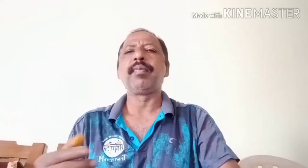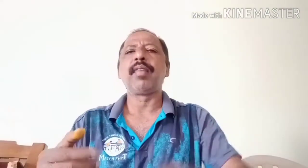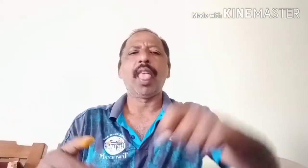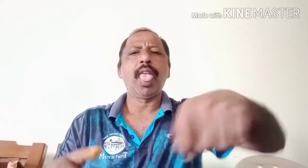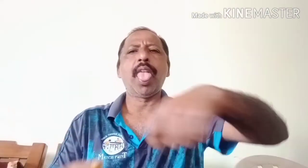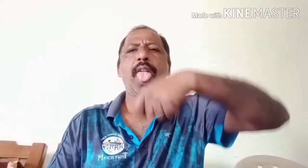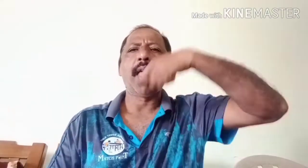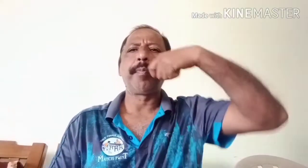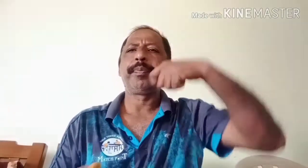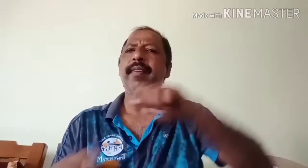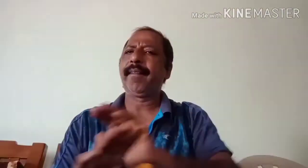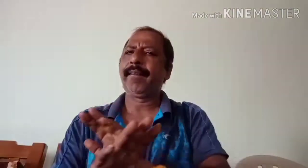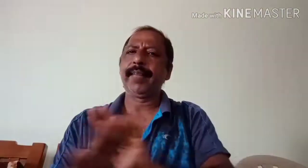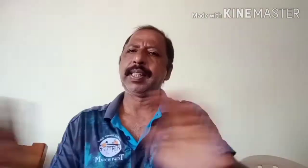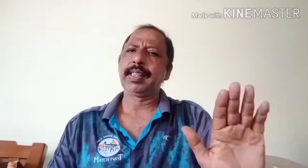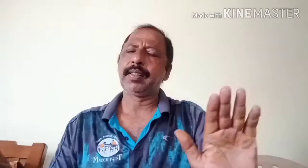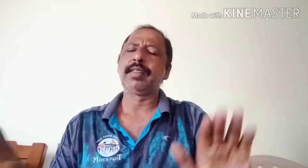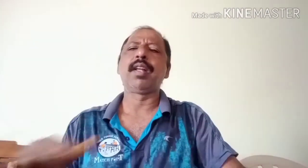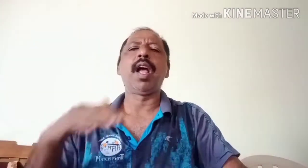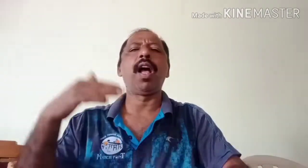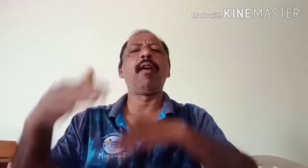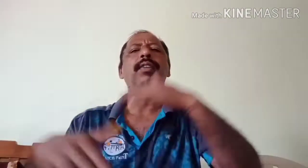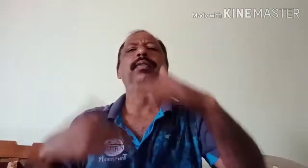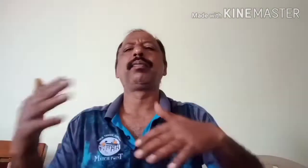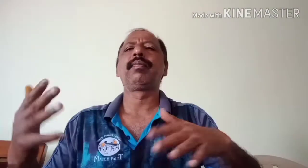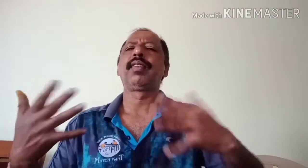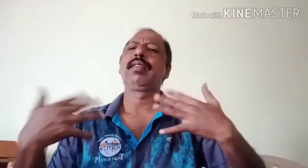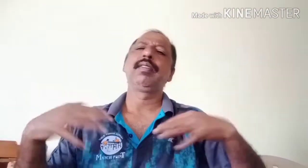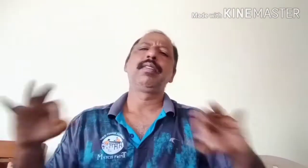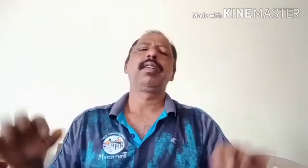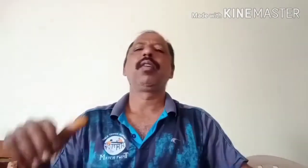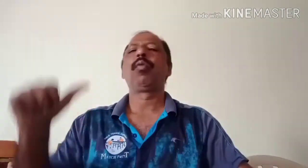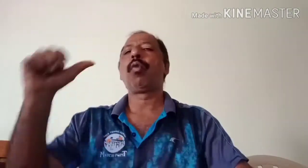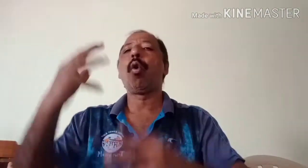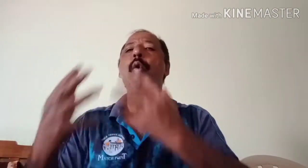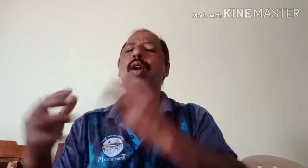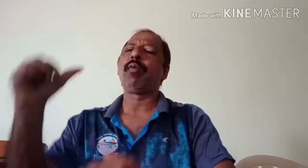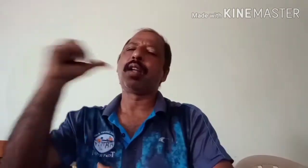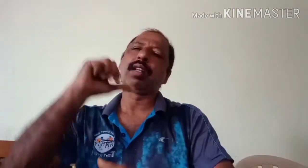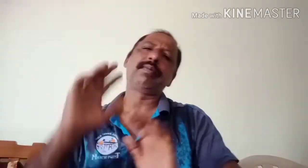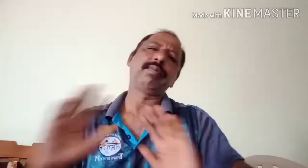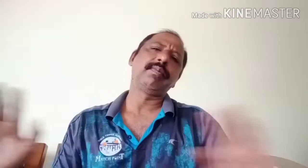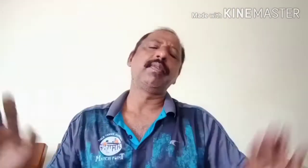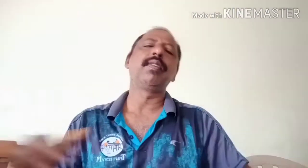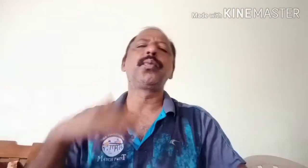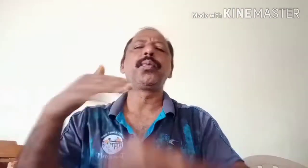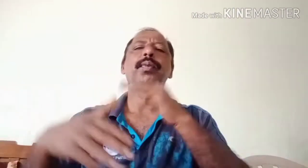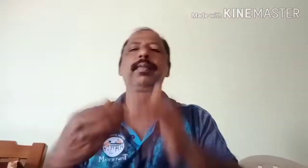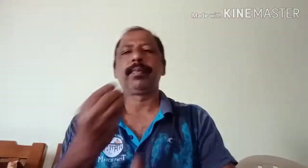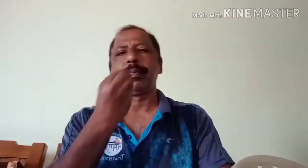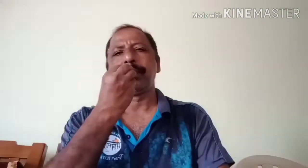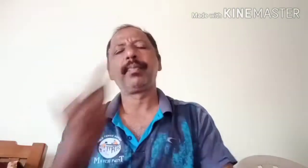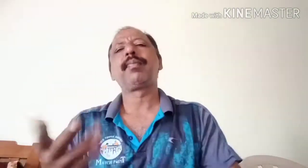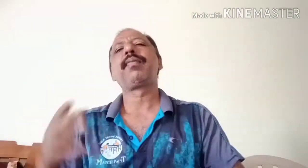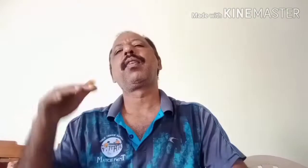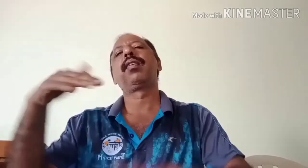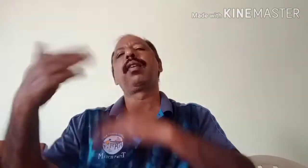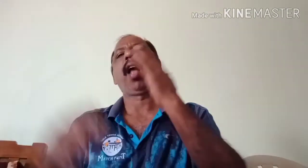in fact, will be on our website. But before that, there is some news which is just coming in, where the Union Minister Gajindra Singh